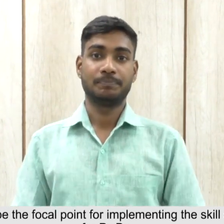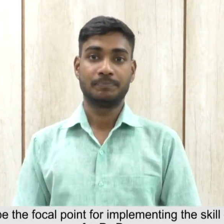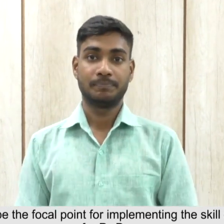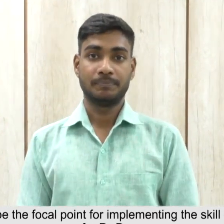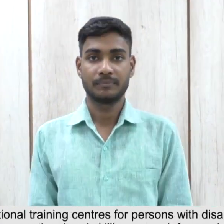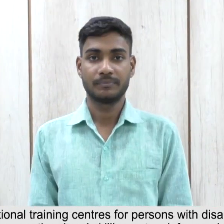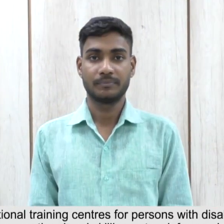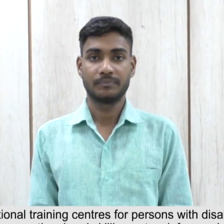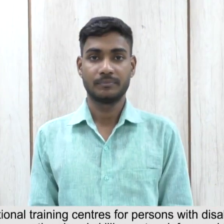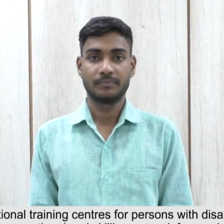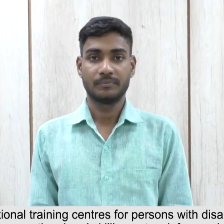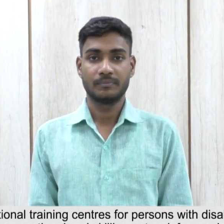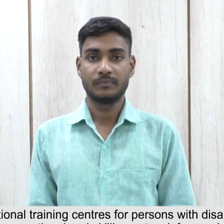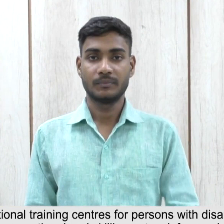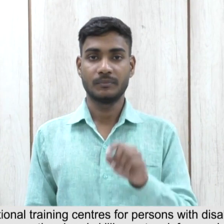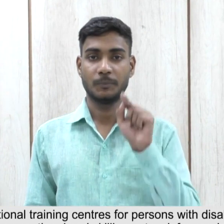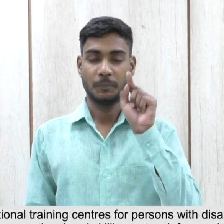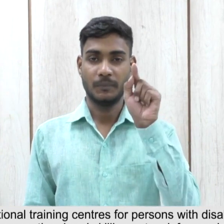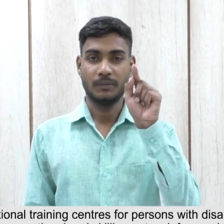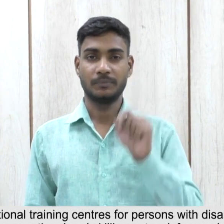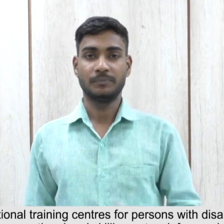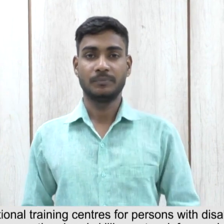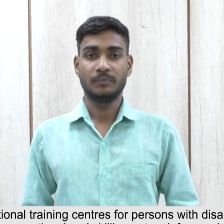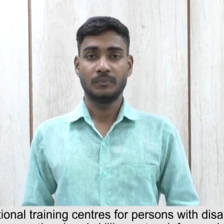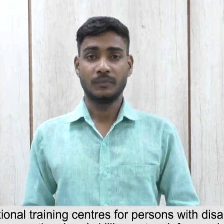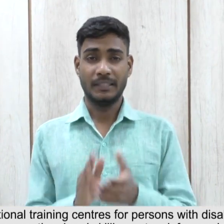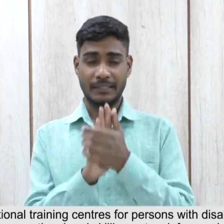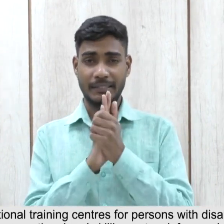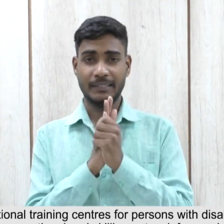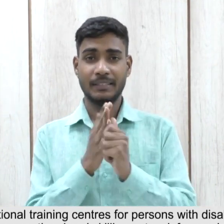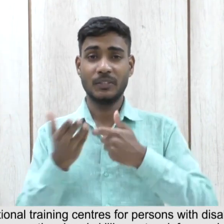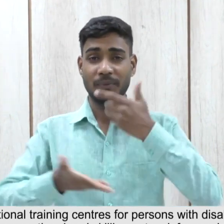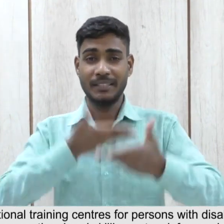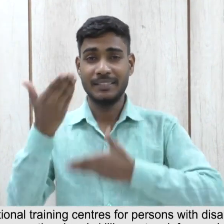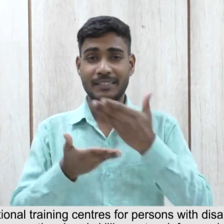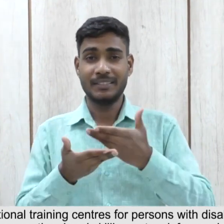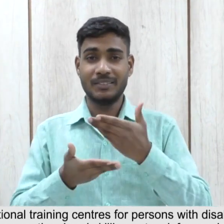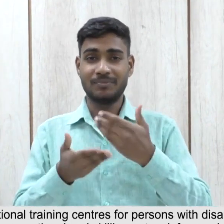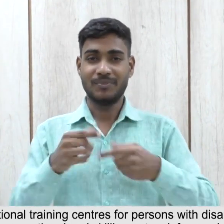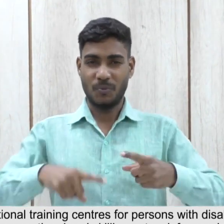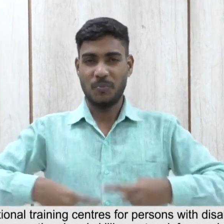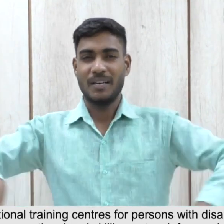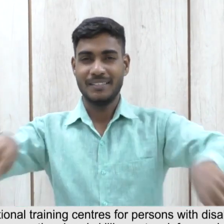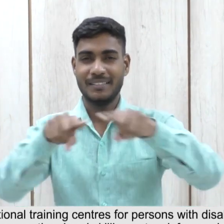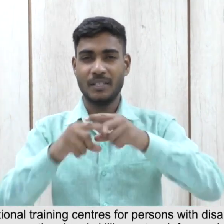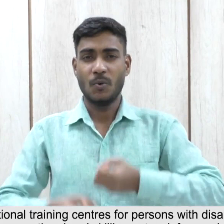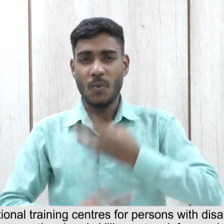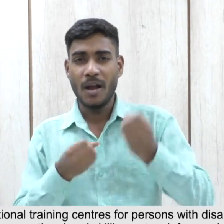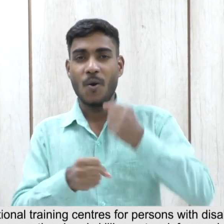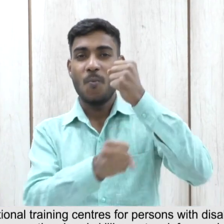The government vocational training centres for persons with disabilities operating in the country will be